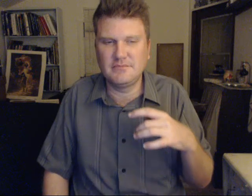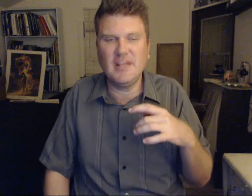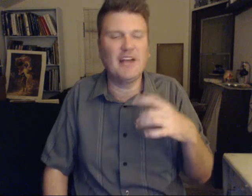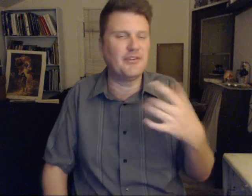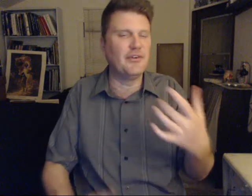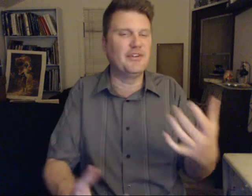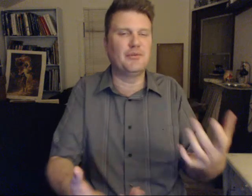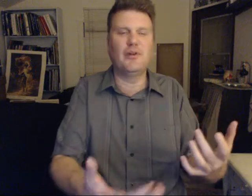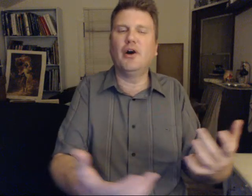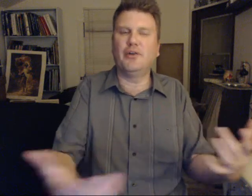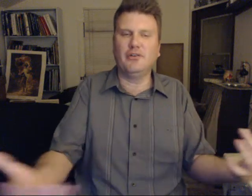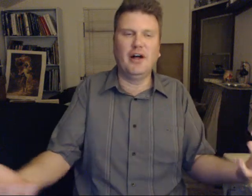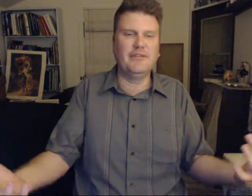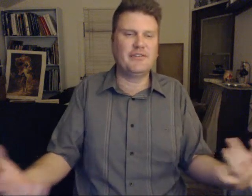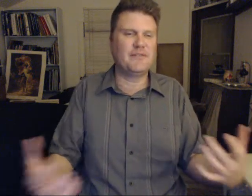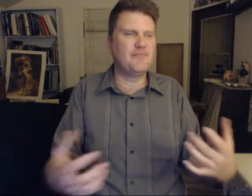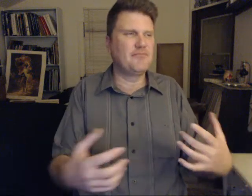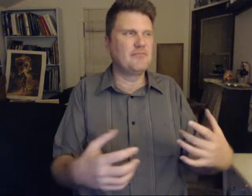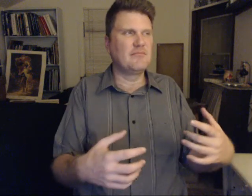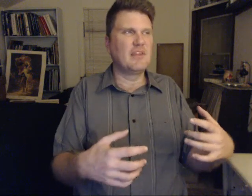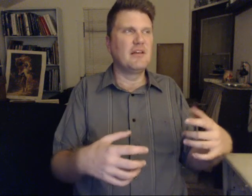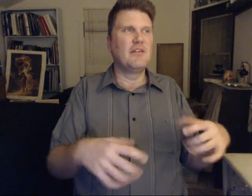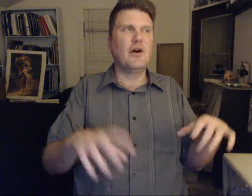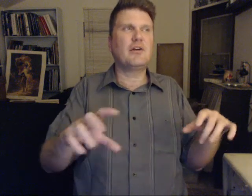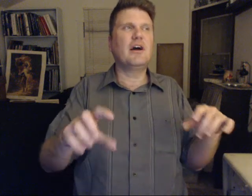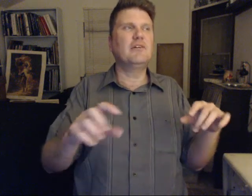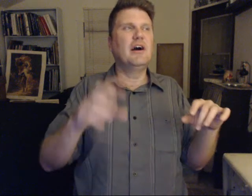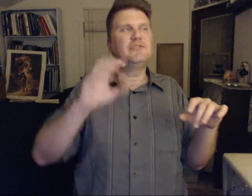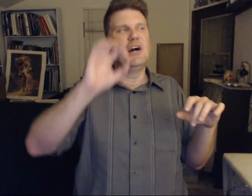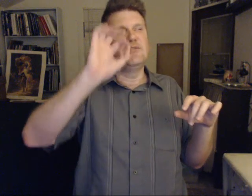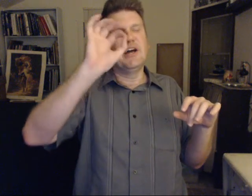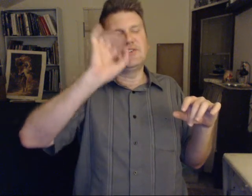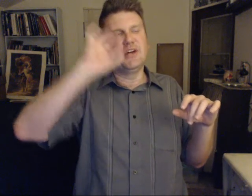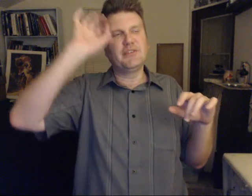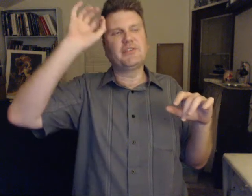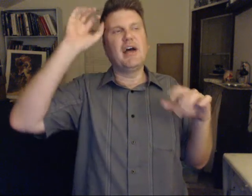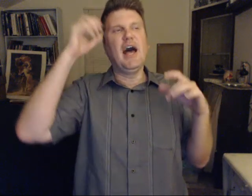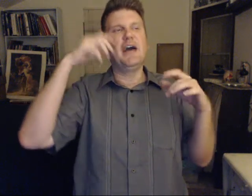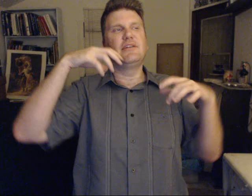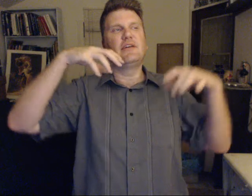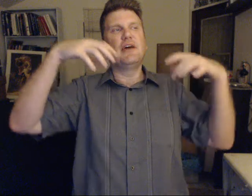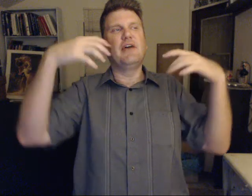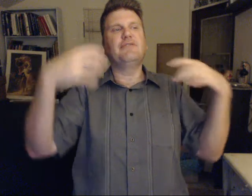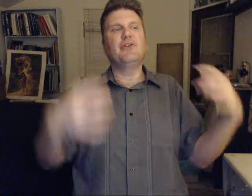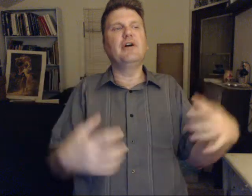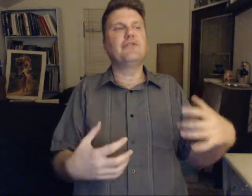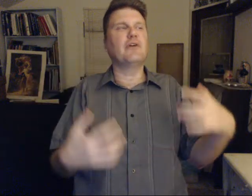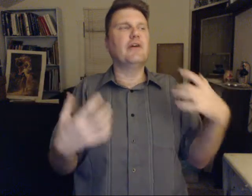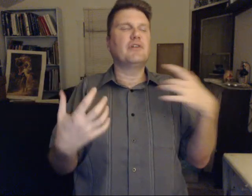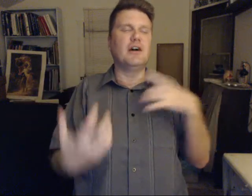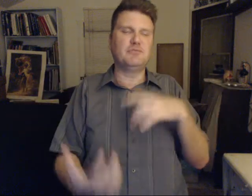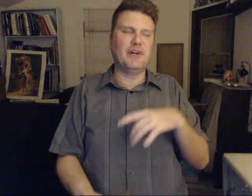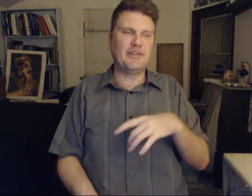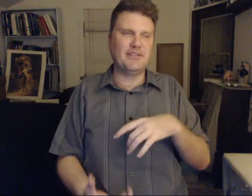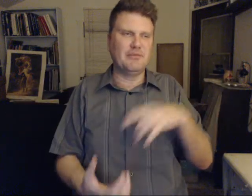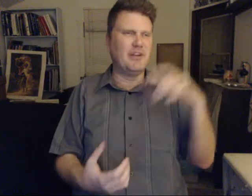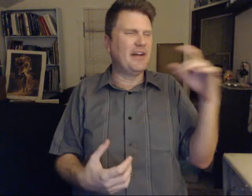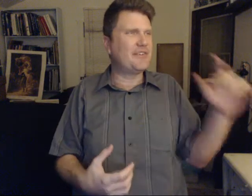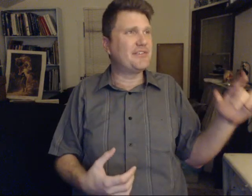As there is with all your lives. The archon lifetime, yes, does add a flavor of complexity. But not to say